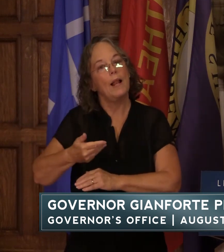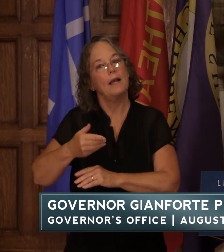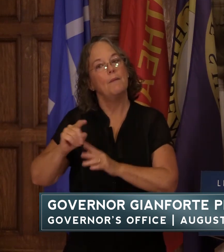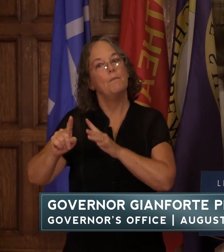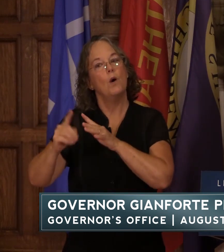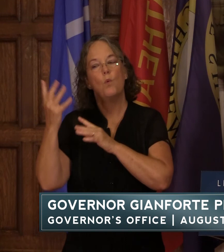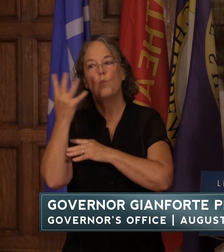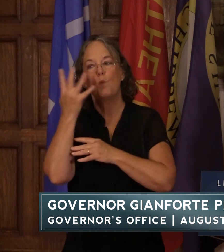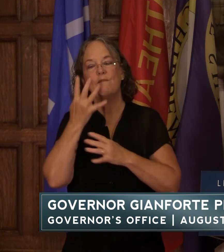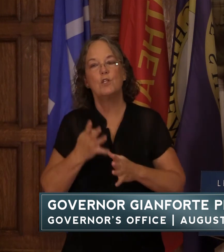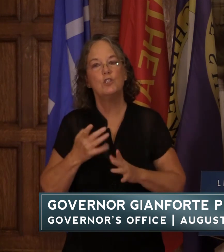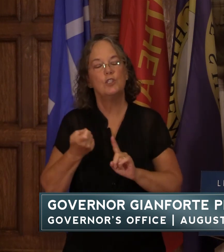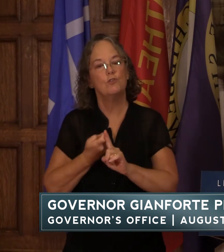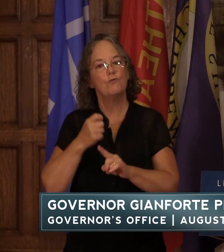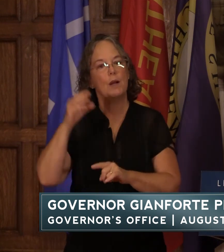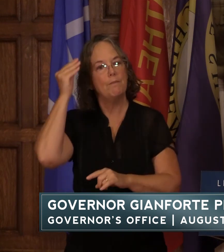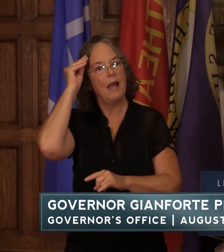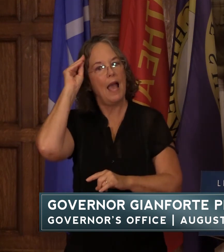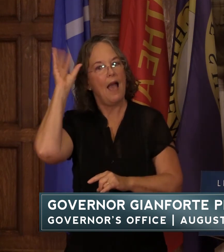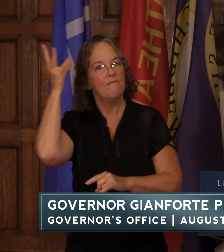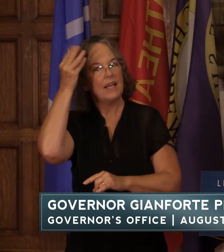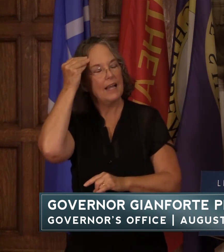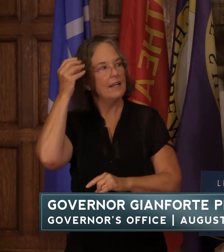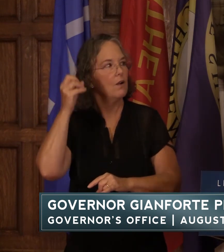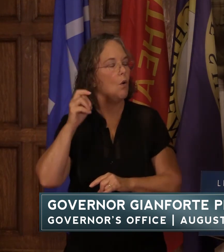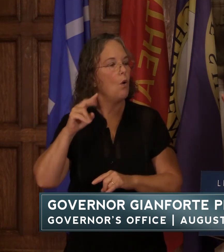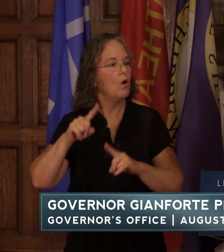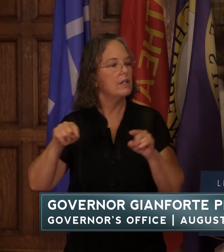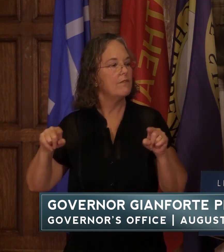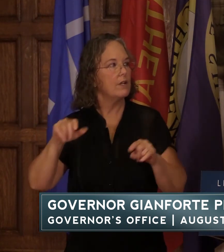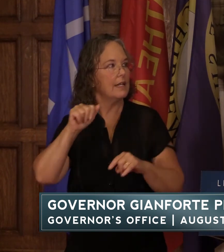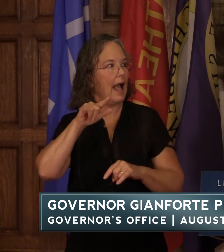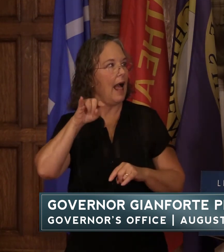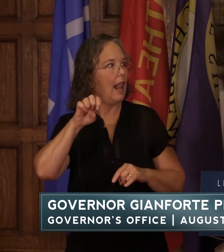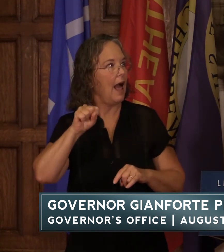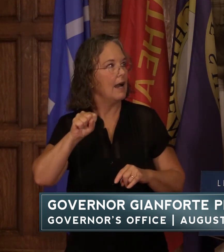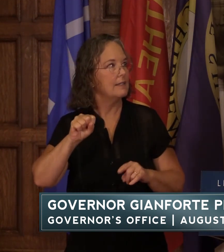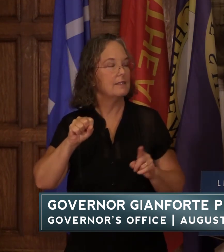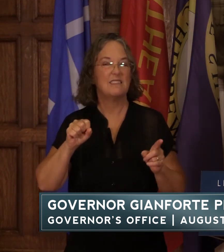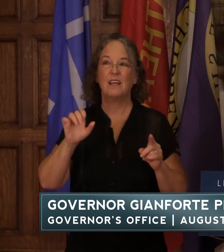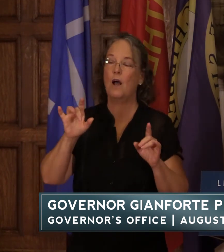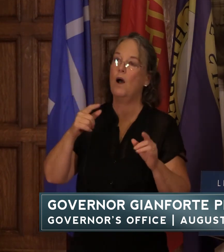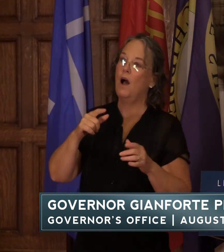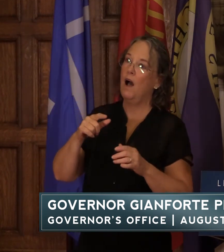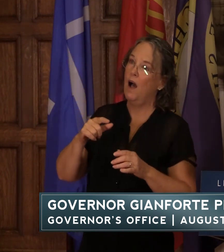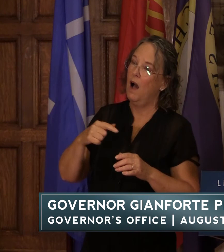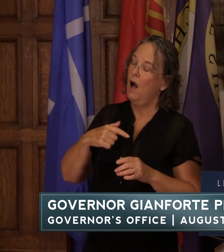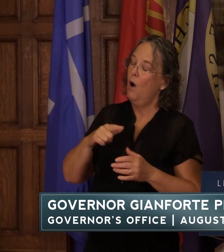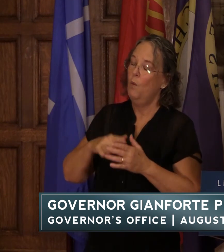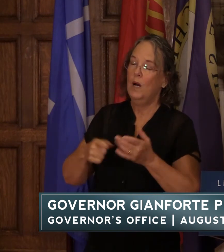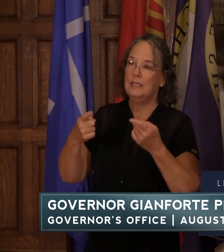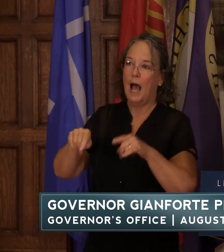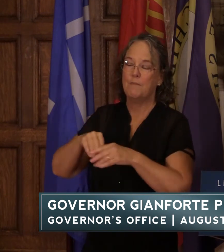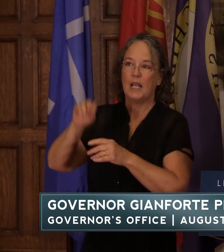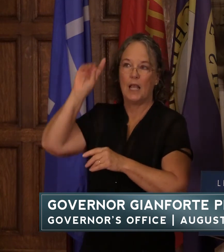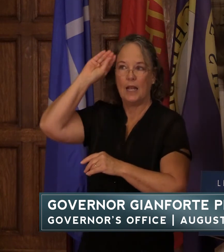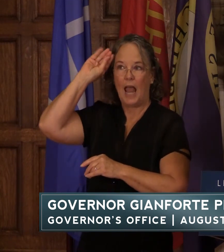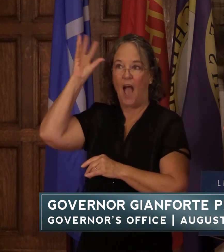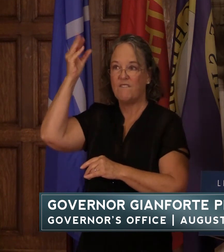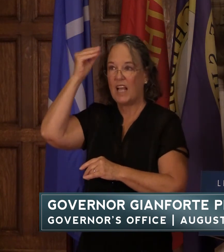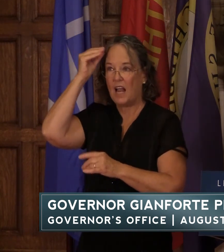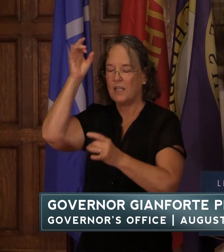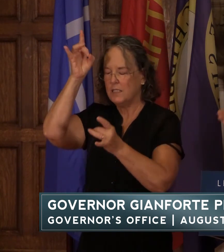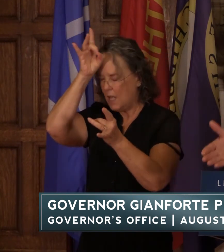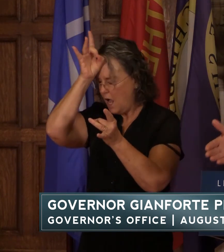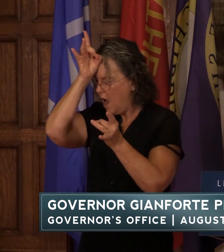allies or otherwise people who have been displaced by this crisis yeah so as i said what's going on in afghanistan is appalling uh it could not